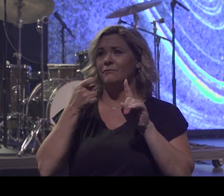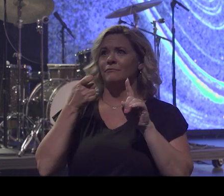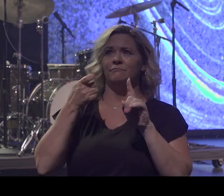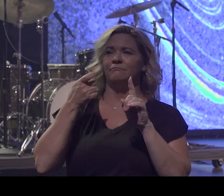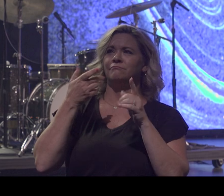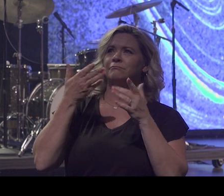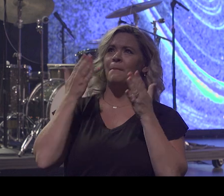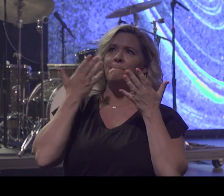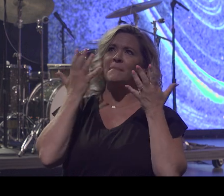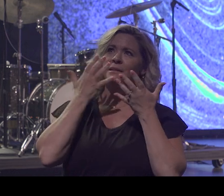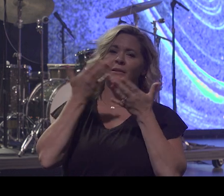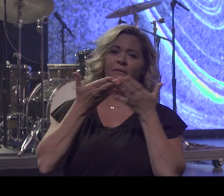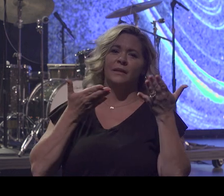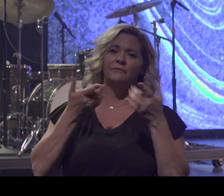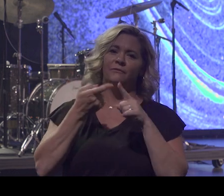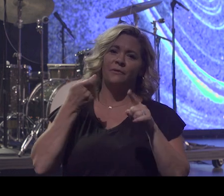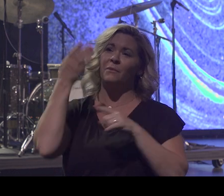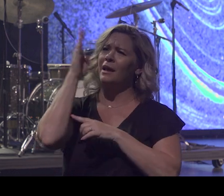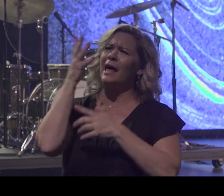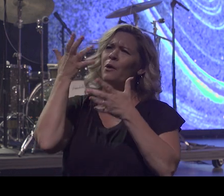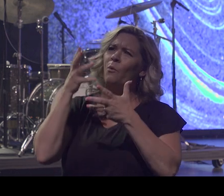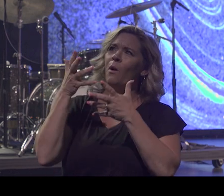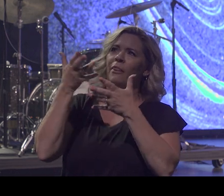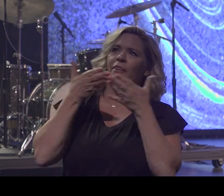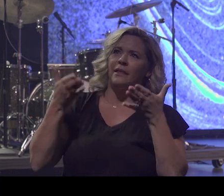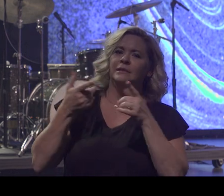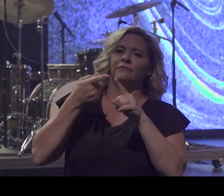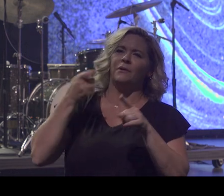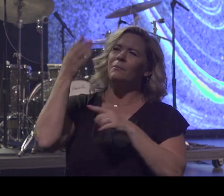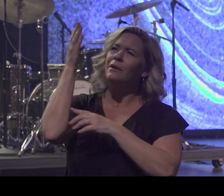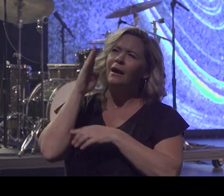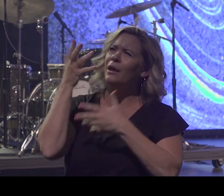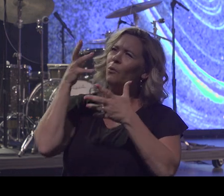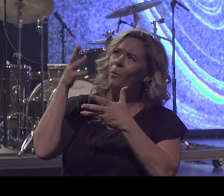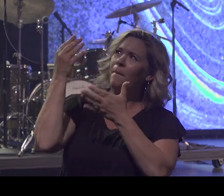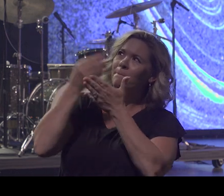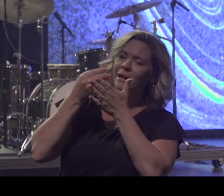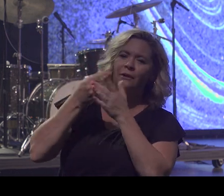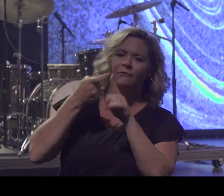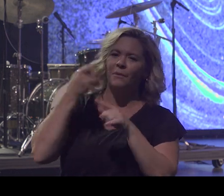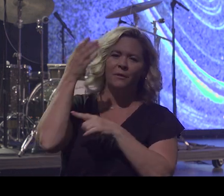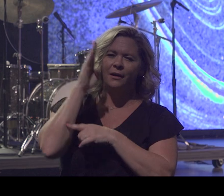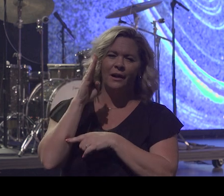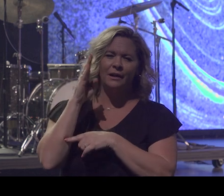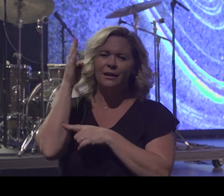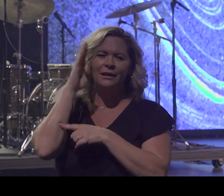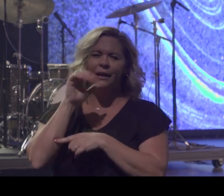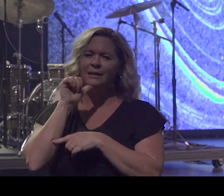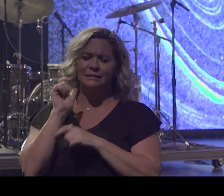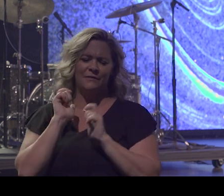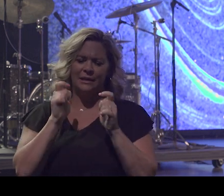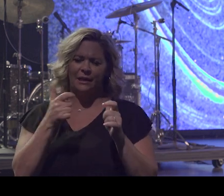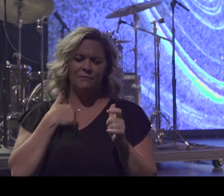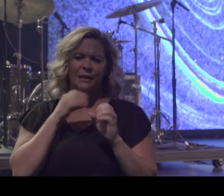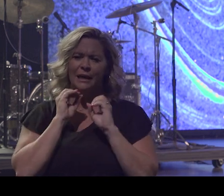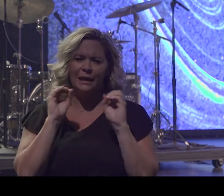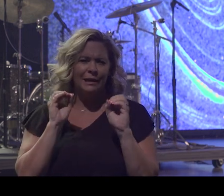God. I don't want anything from God. I don't want money or anything from God. God doesn't have to give me anything anymore. He's gave me everything